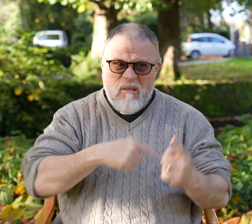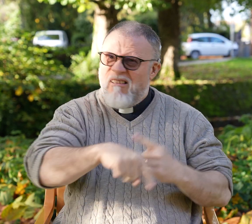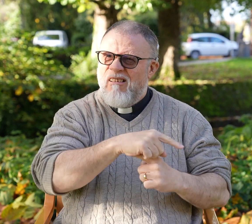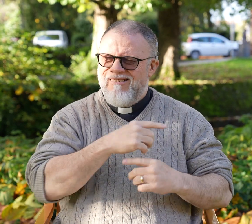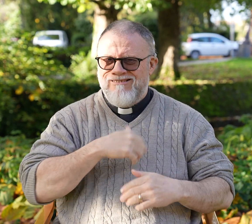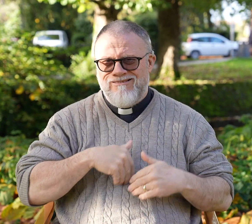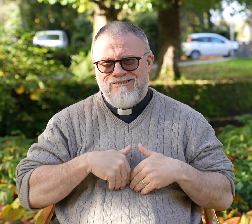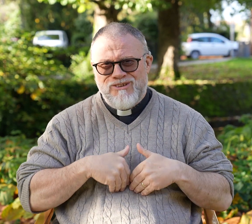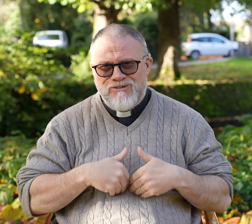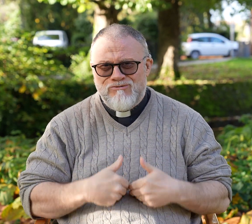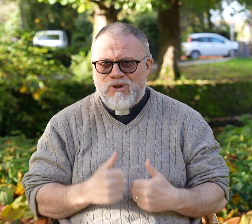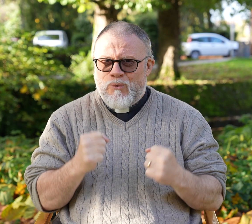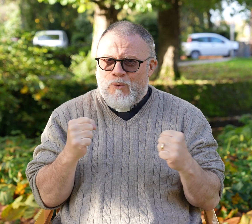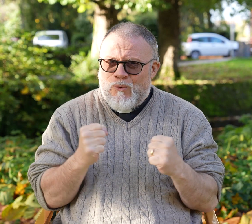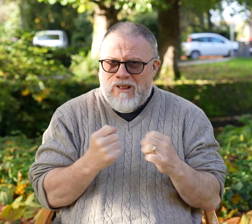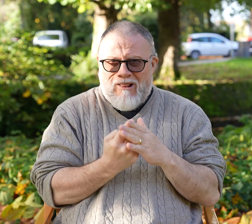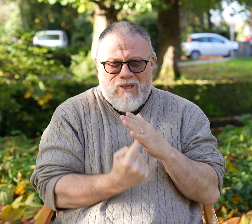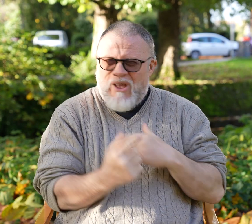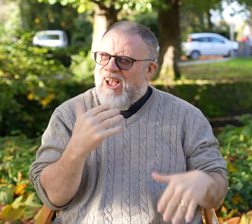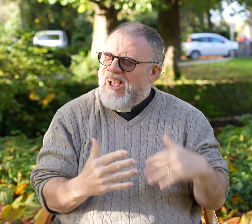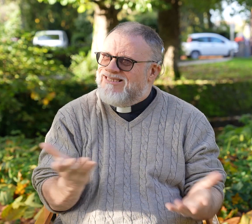People are hungry, cold, lonely and hurting.